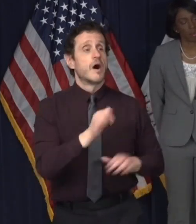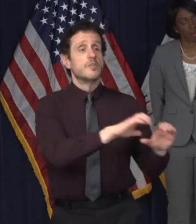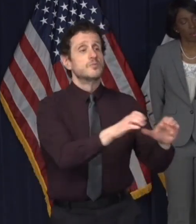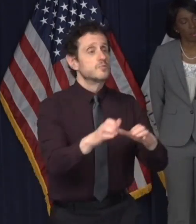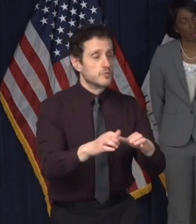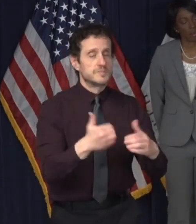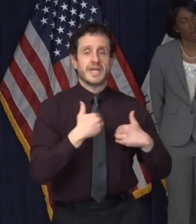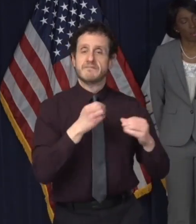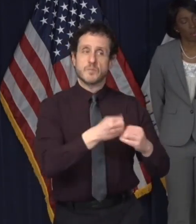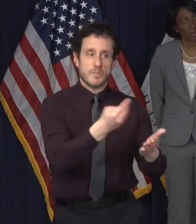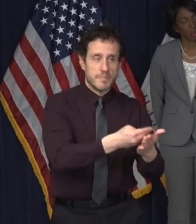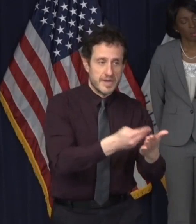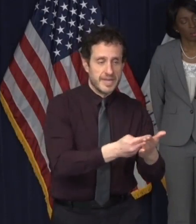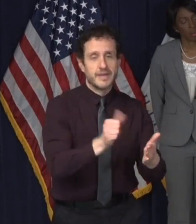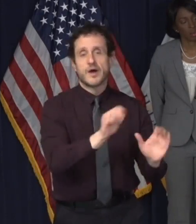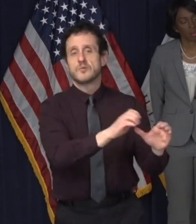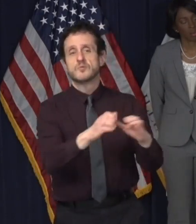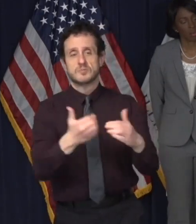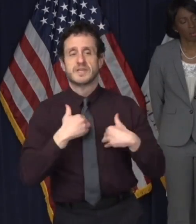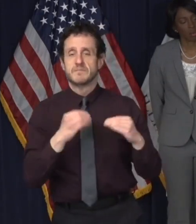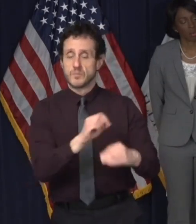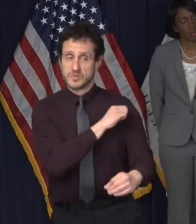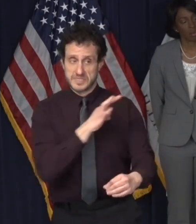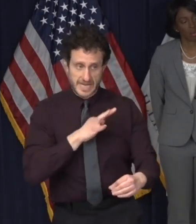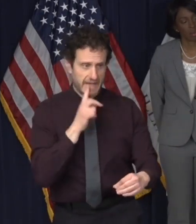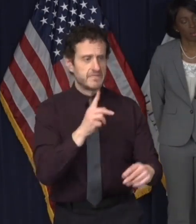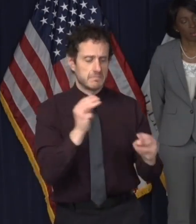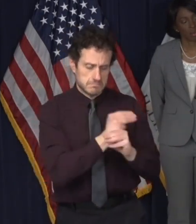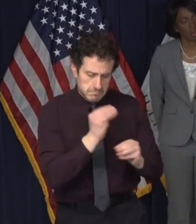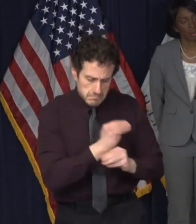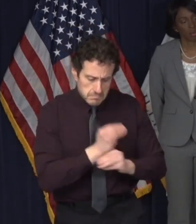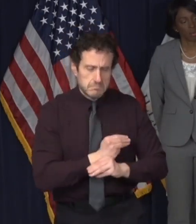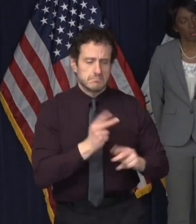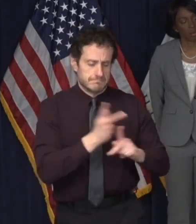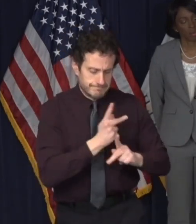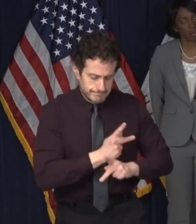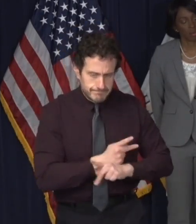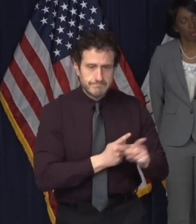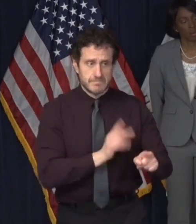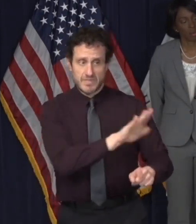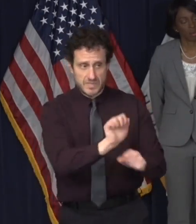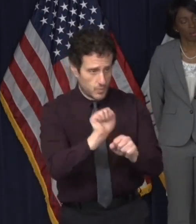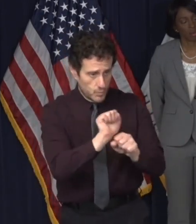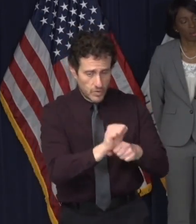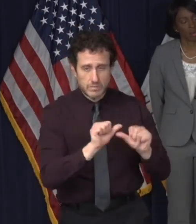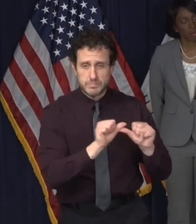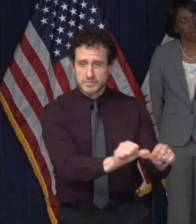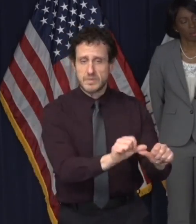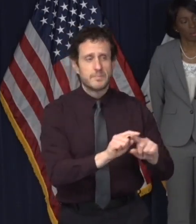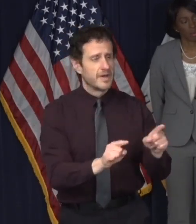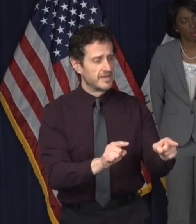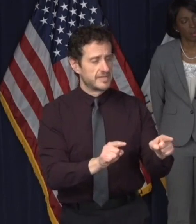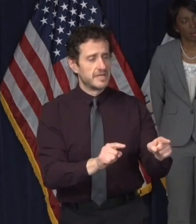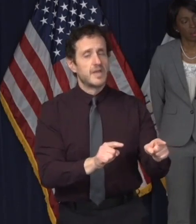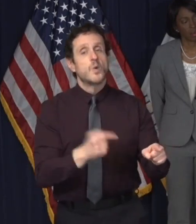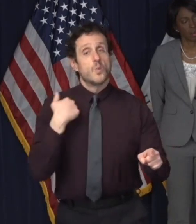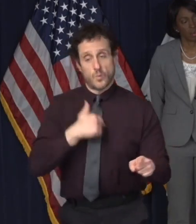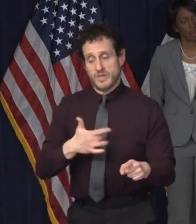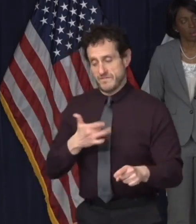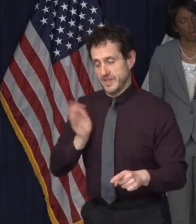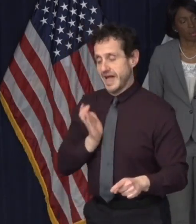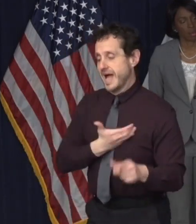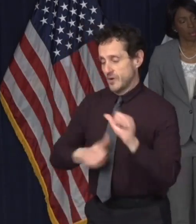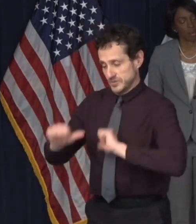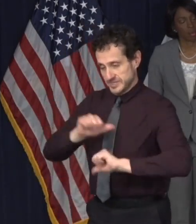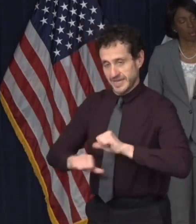staff? The answer is yes. There are such efforts, but we do not feel that such efforts are as sound scientifically as what we are trying to do